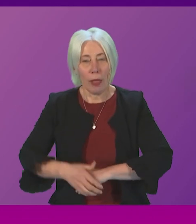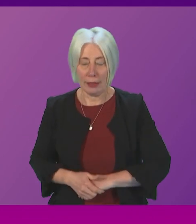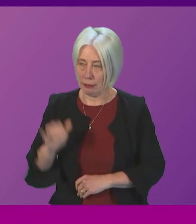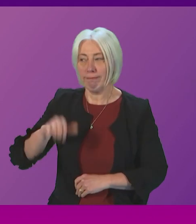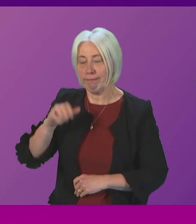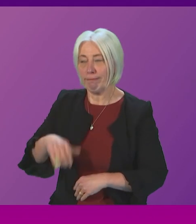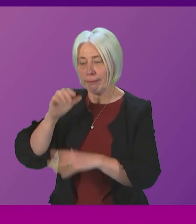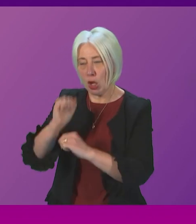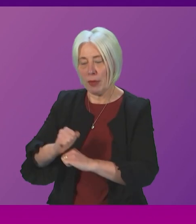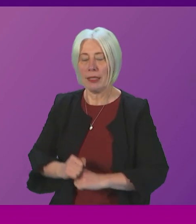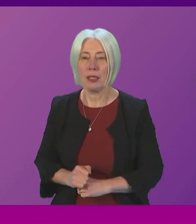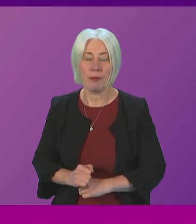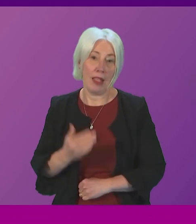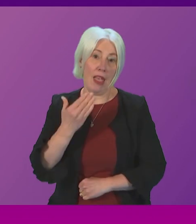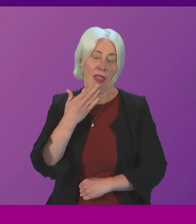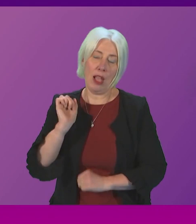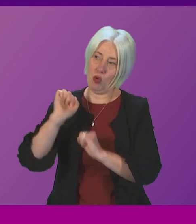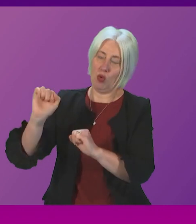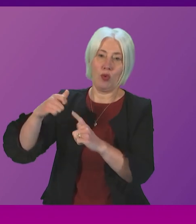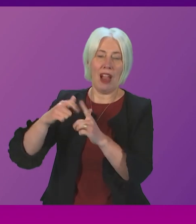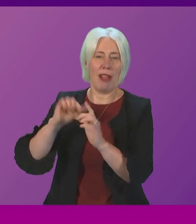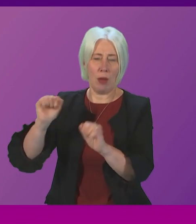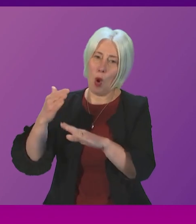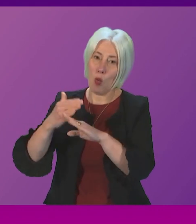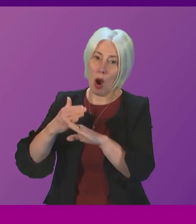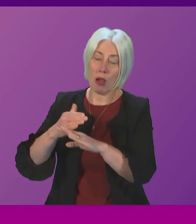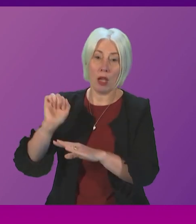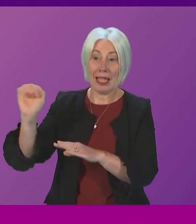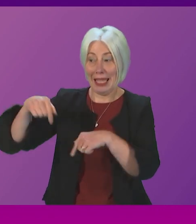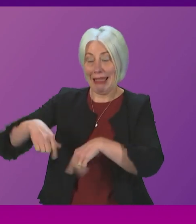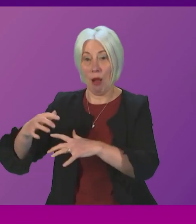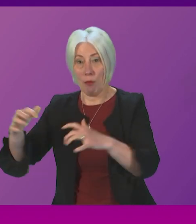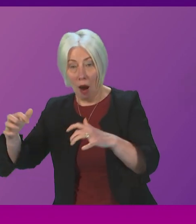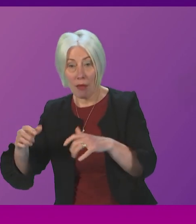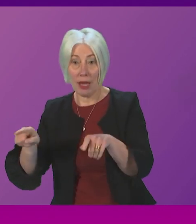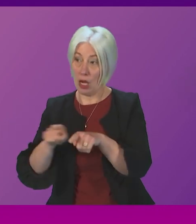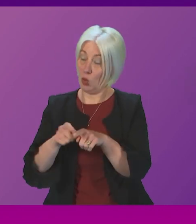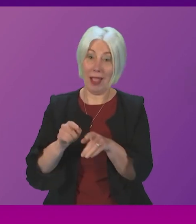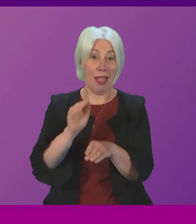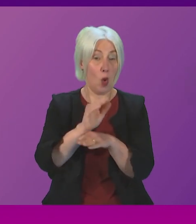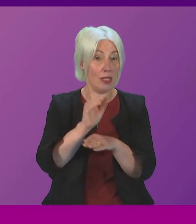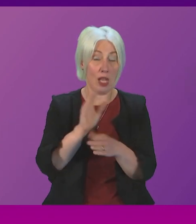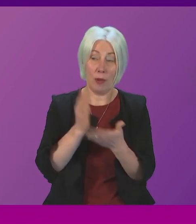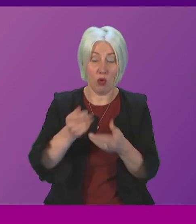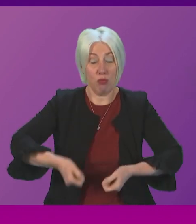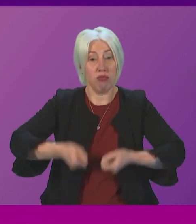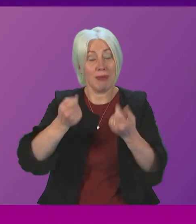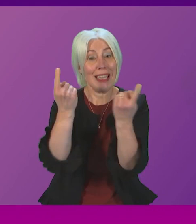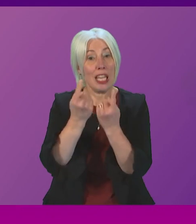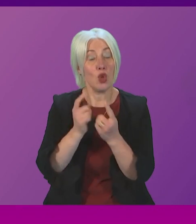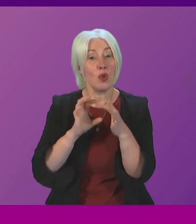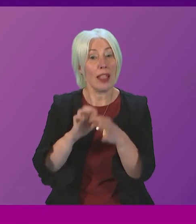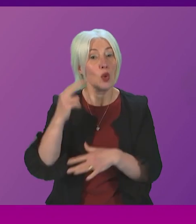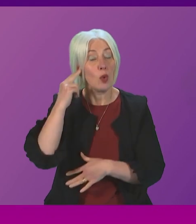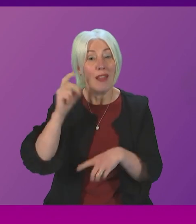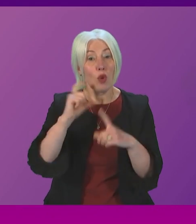that and I once again thank Karen Adam for the incredible work that she has done in her time in parliament and even beforehand of course to raise issues that are affecting our deaf